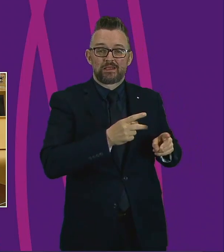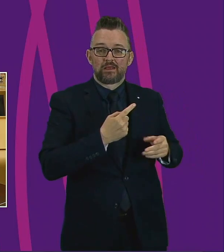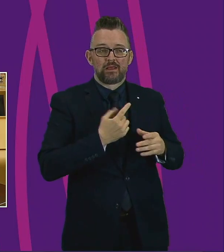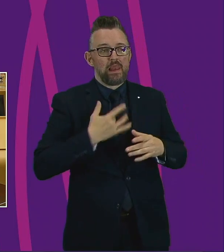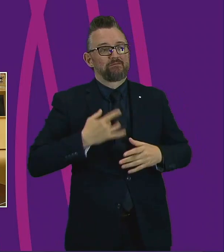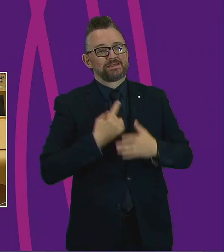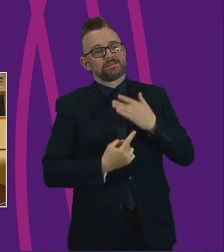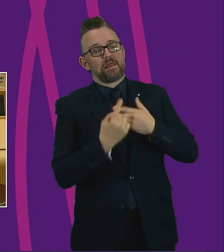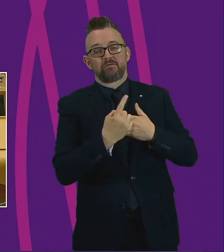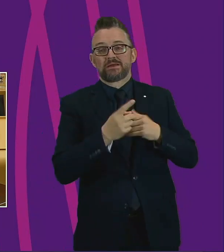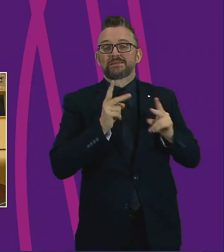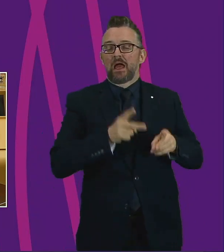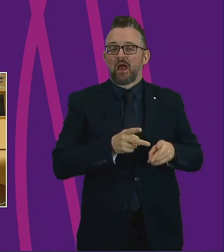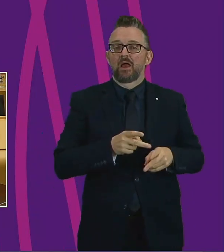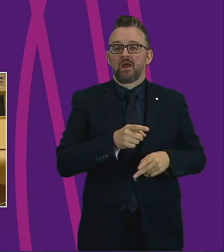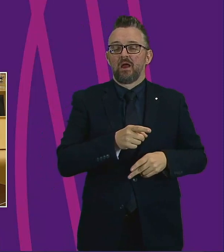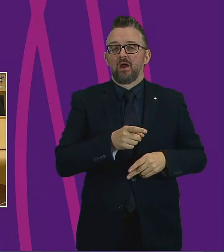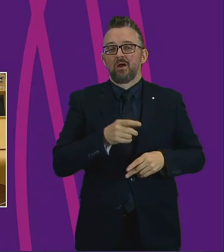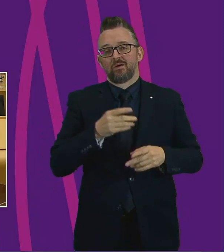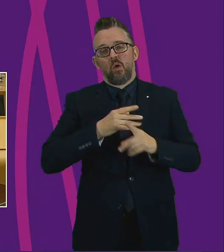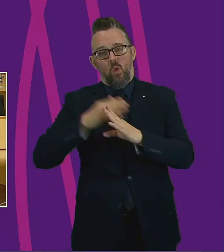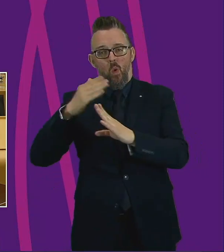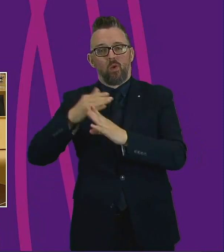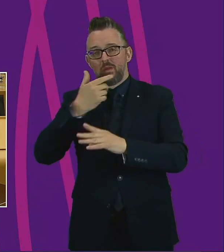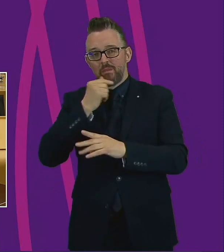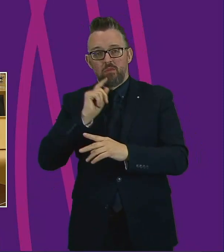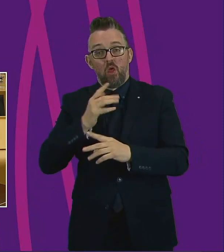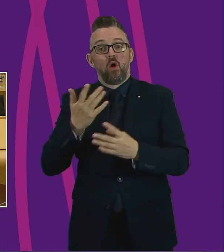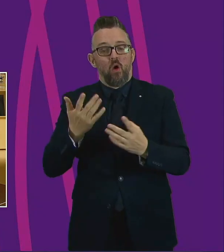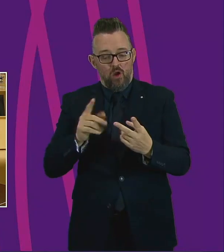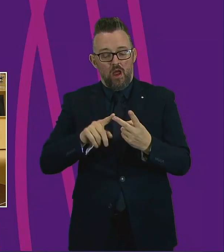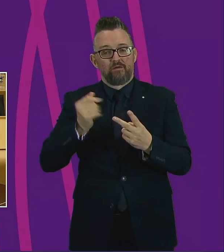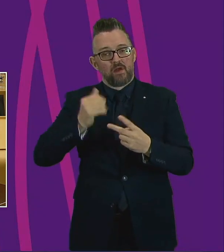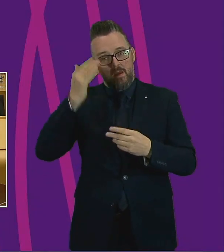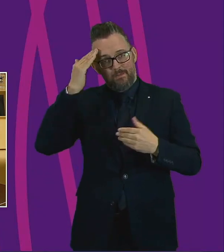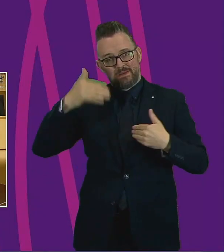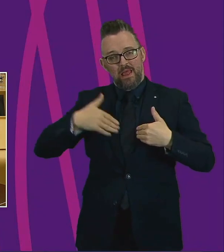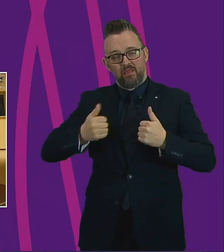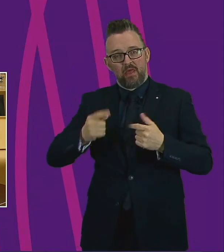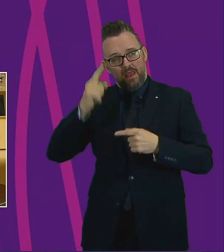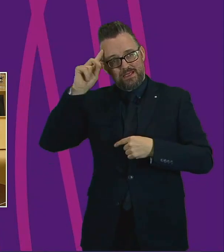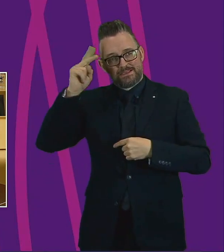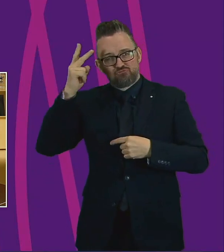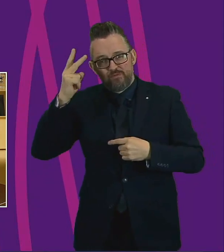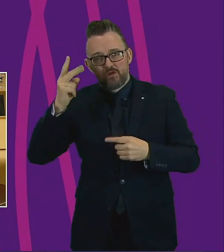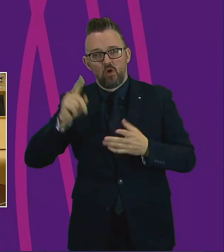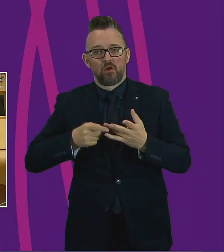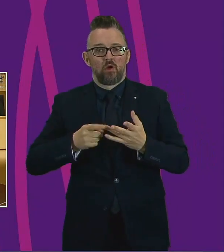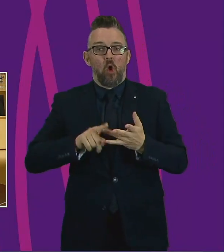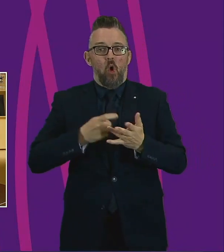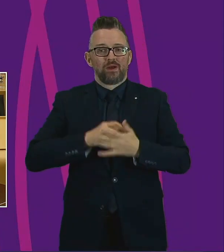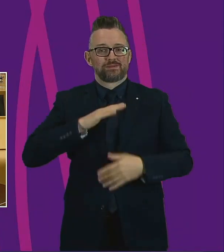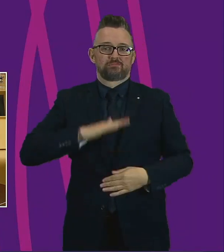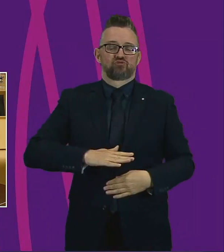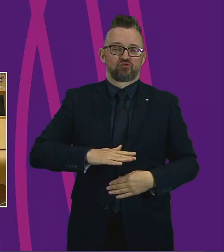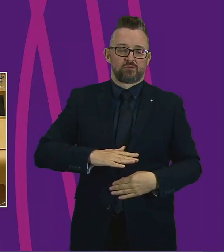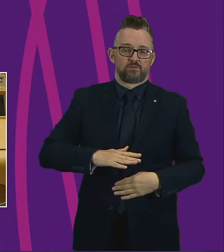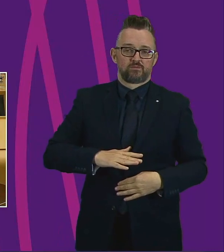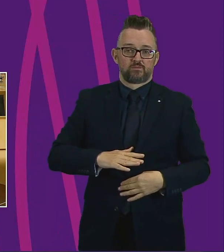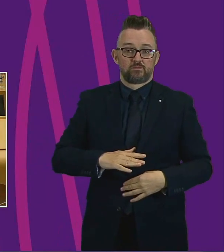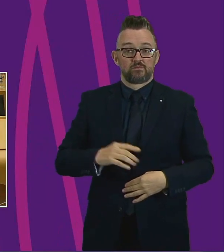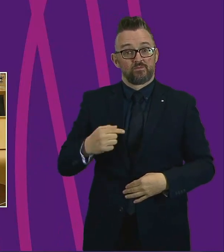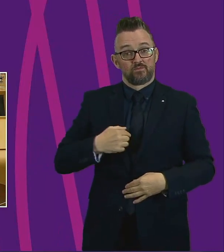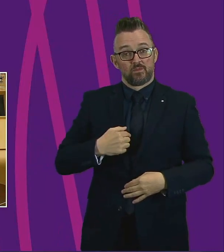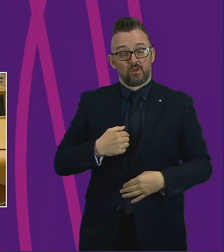alone, and others, the person who has died has a mental health condition, such as schizophrenia or depression. Our treatment of older people